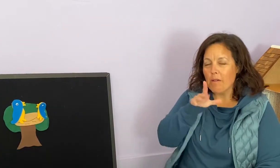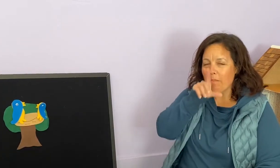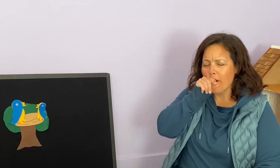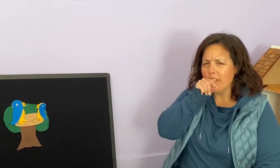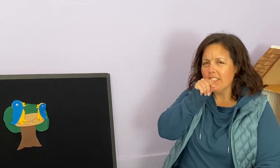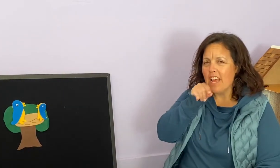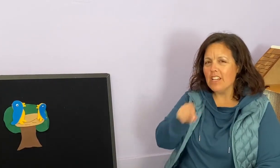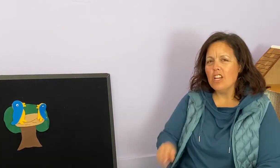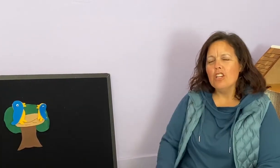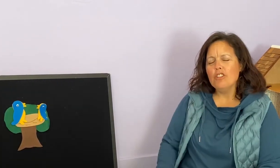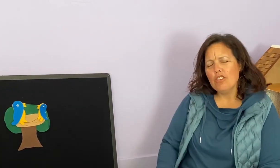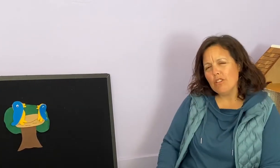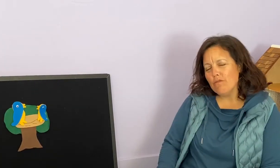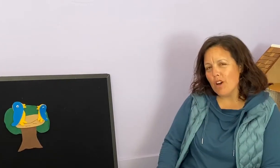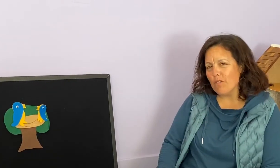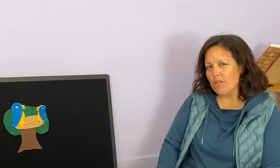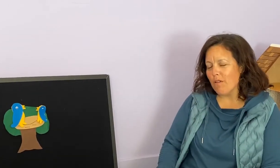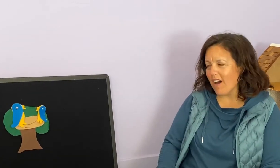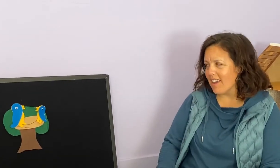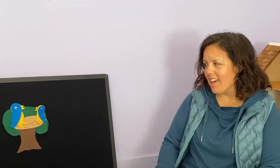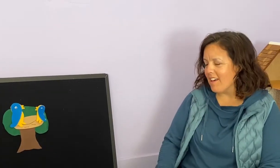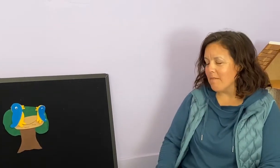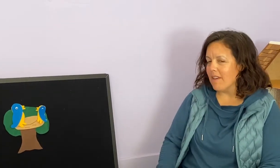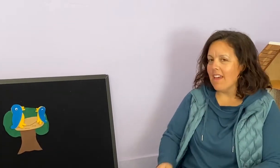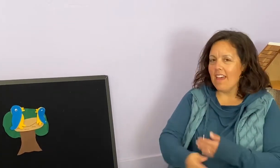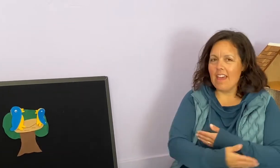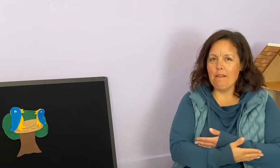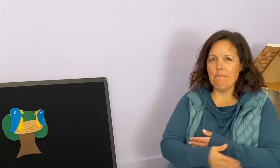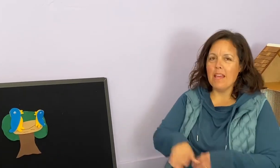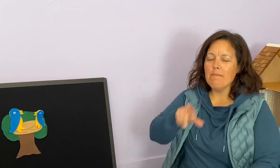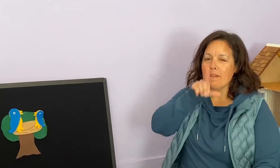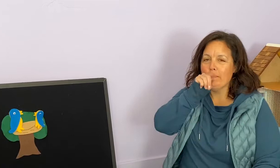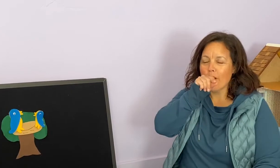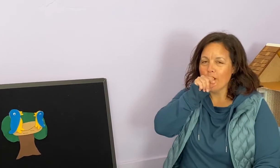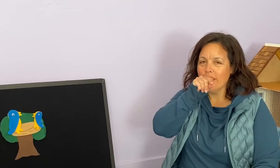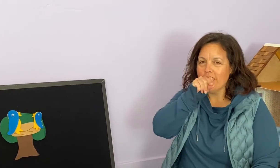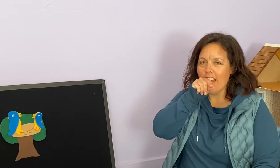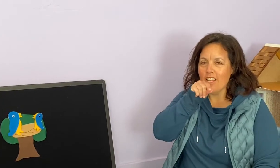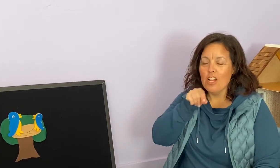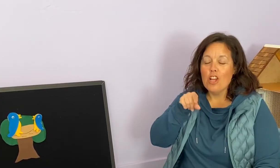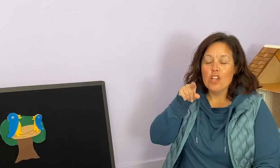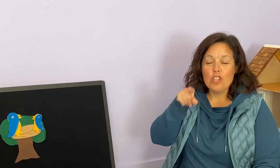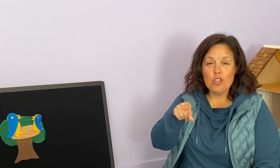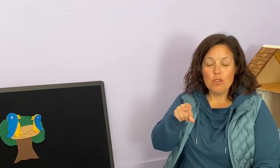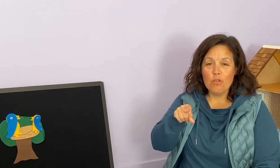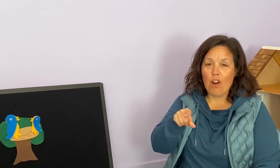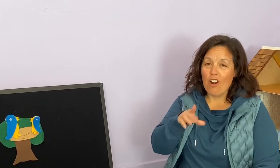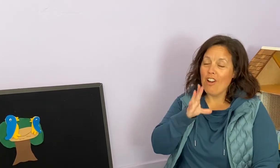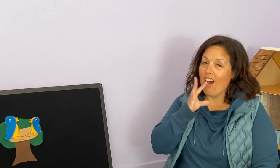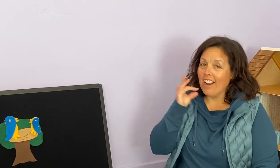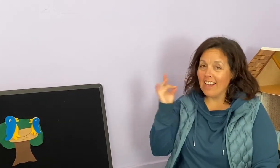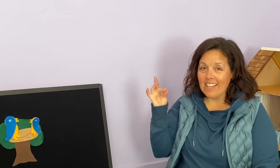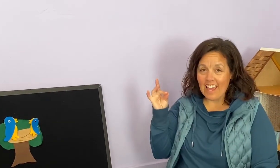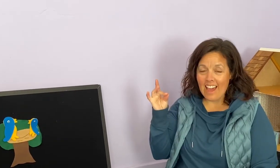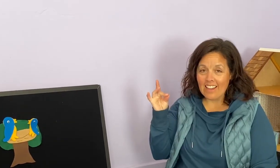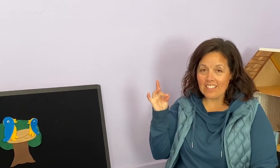bird said, Do you know who I am? And baby bird said, You are not a cat,